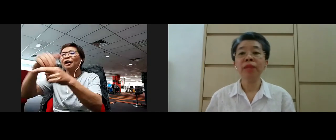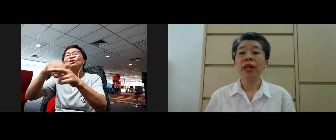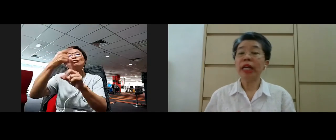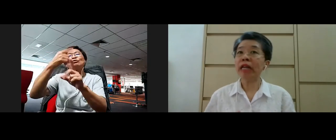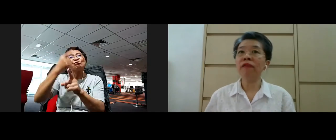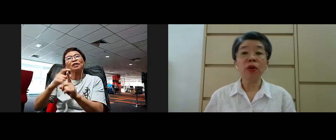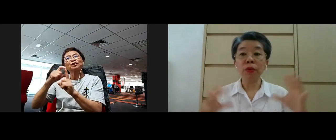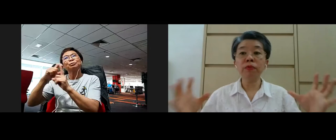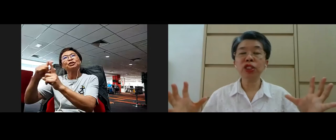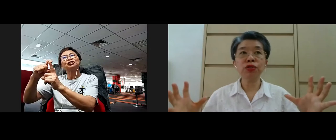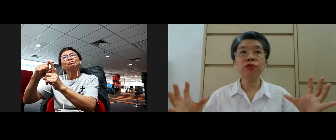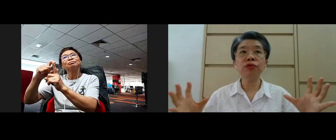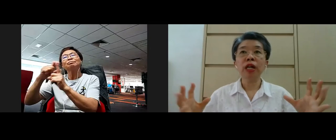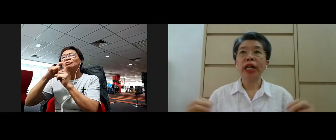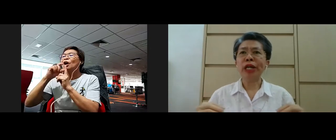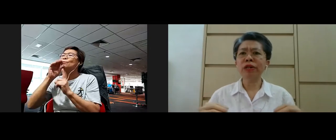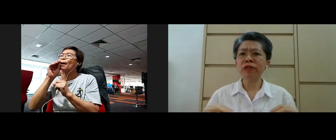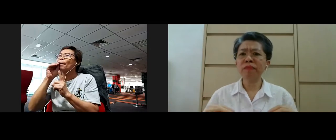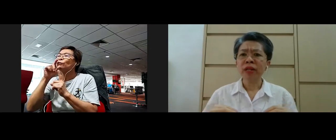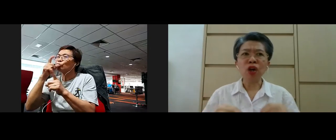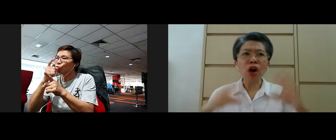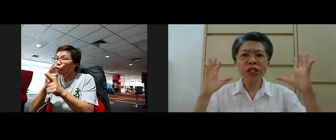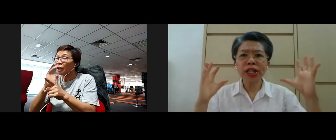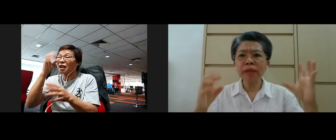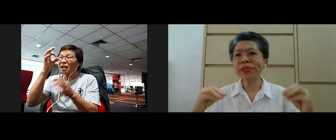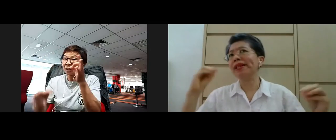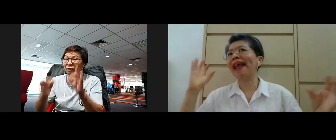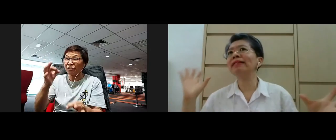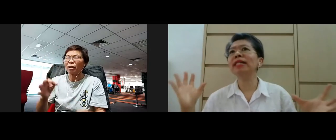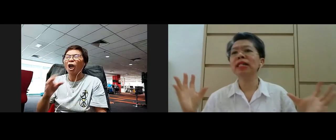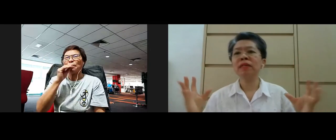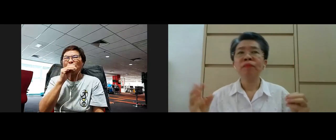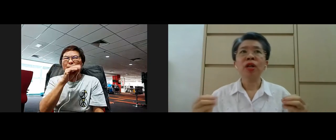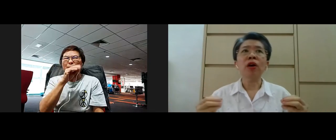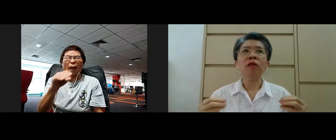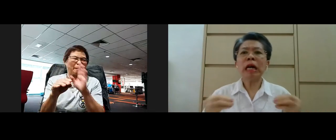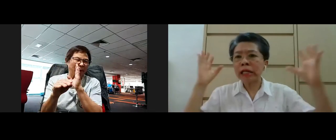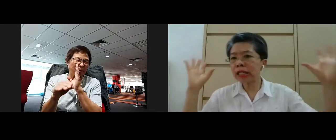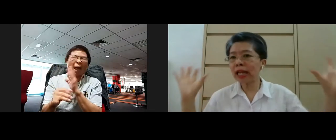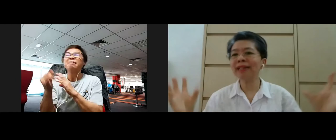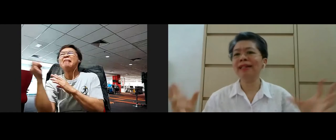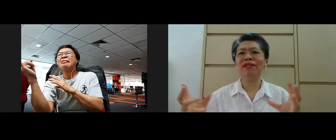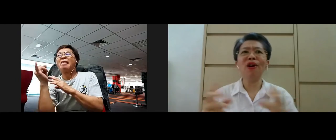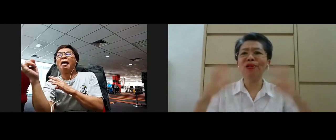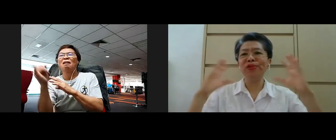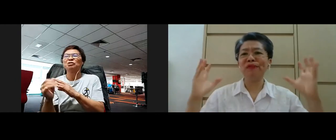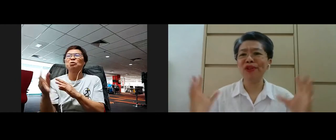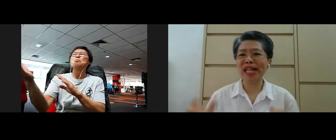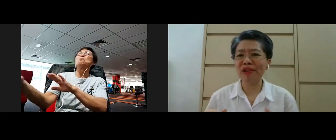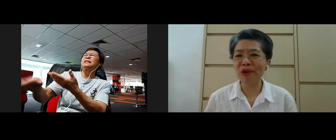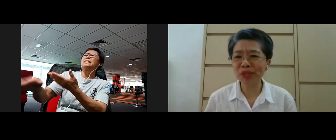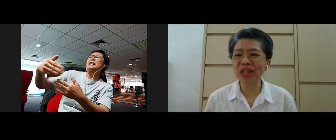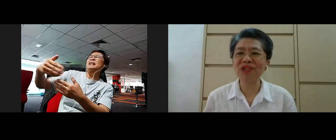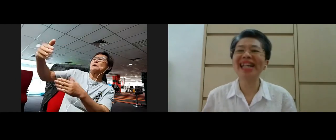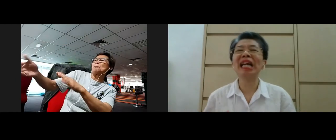if we were to gossip slander or cursing all those